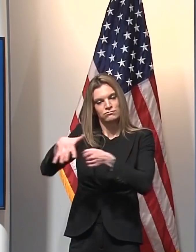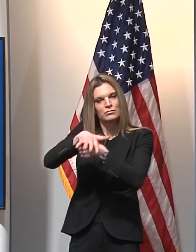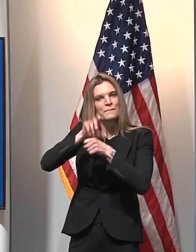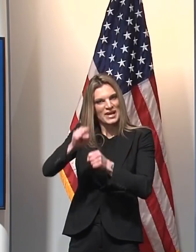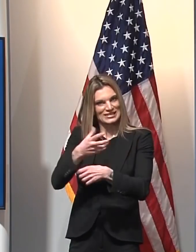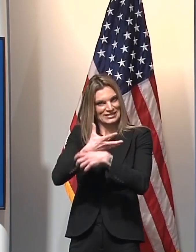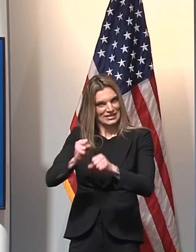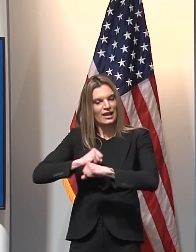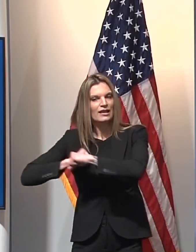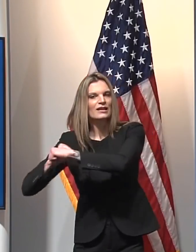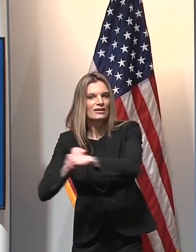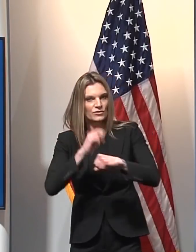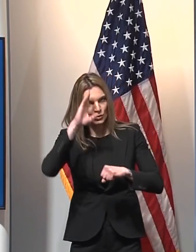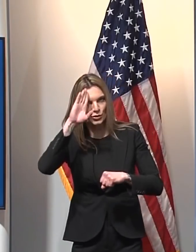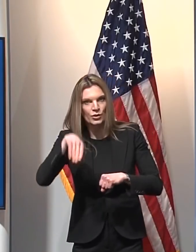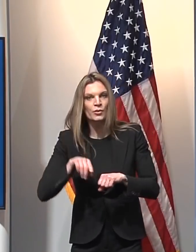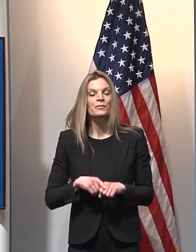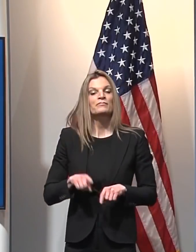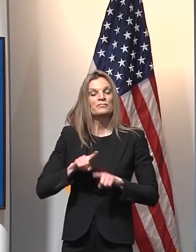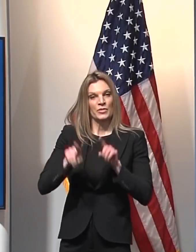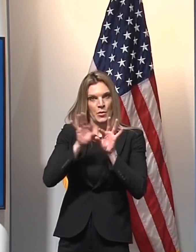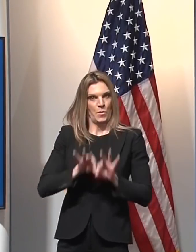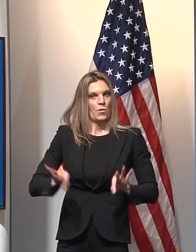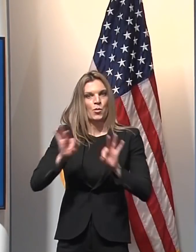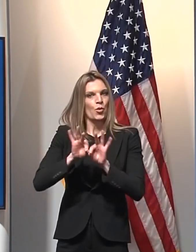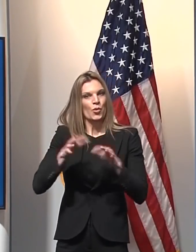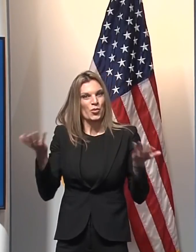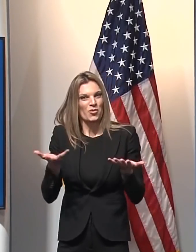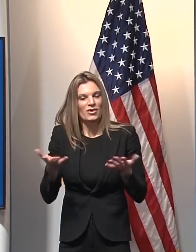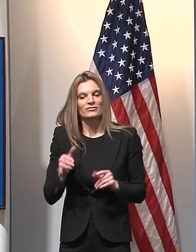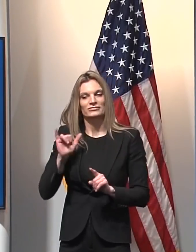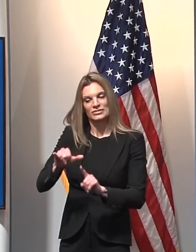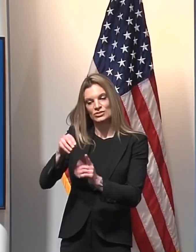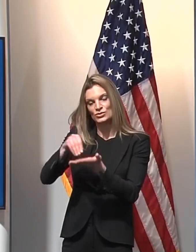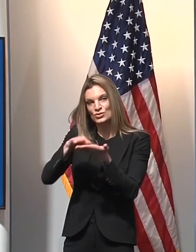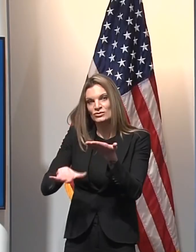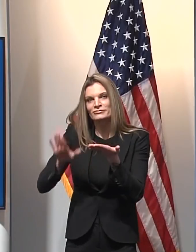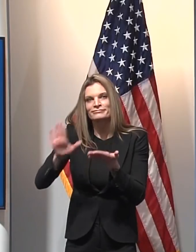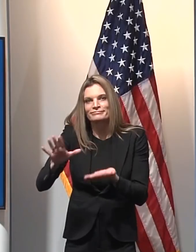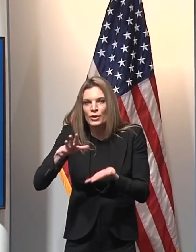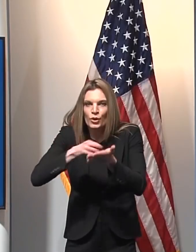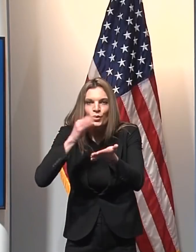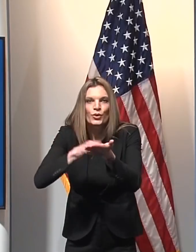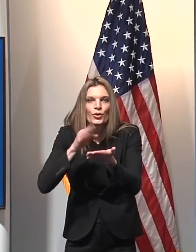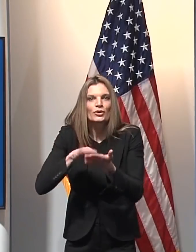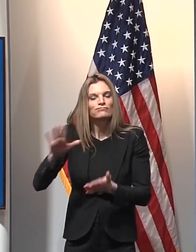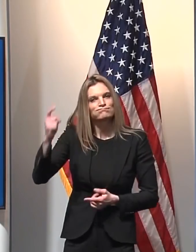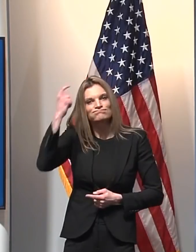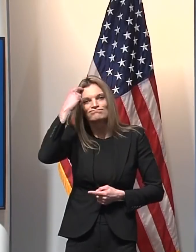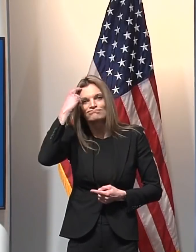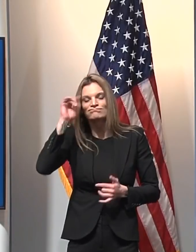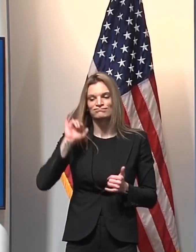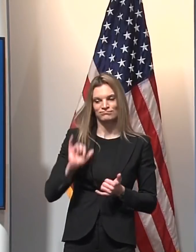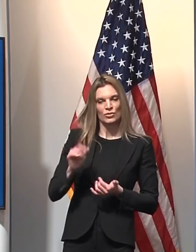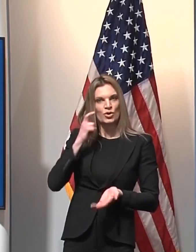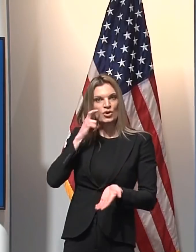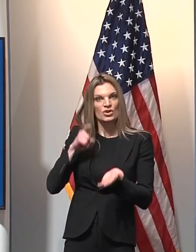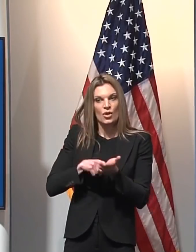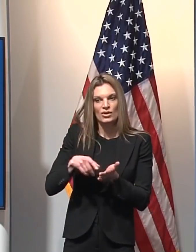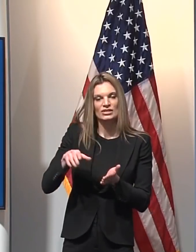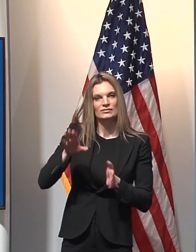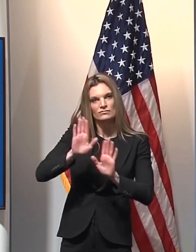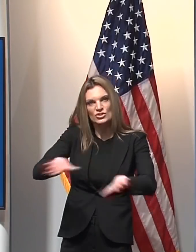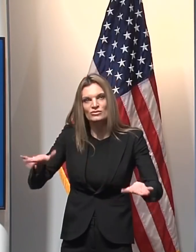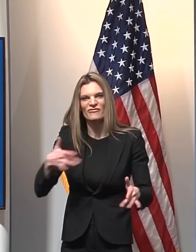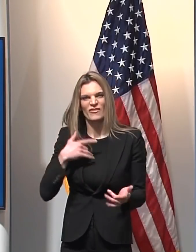dramatic impact on the academic and social-emotional well-being of our students. We have seen reports of mental health referrals for school